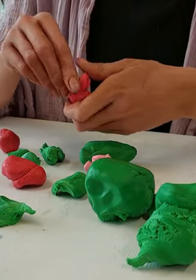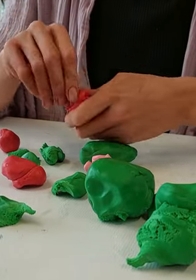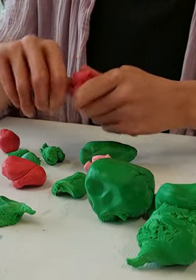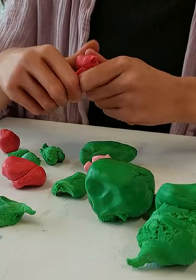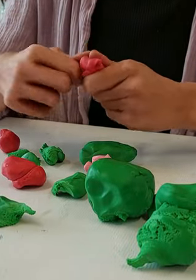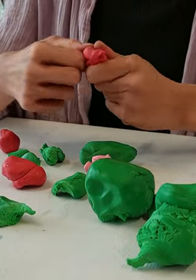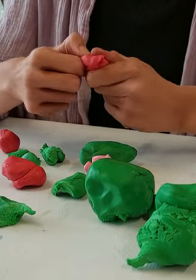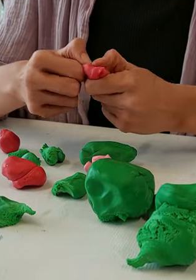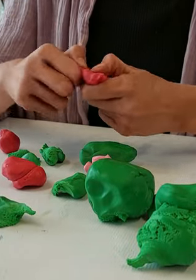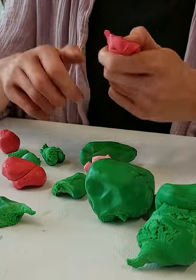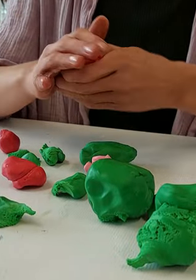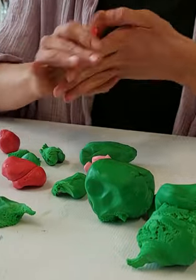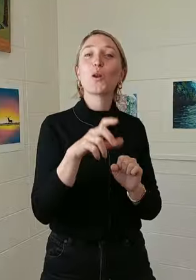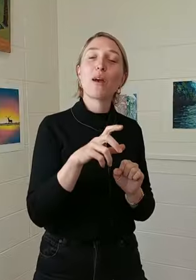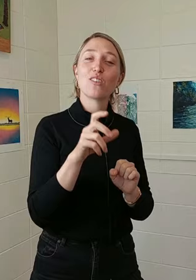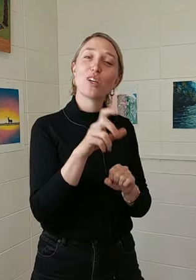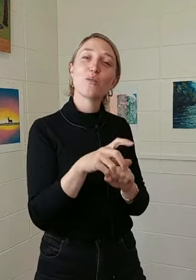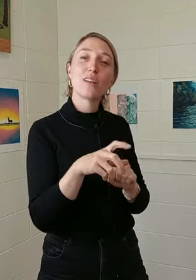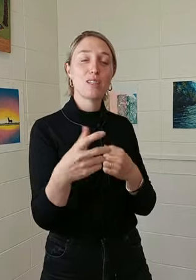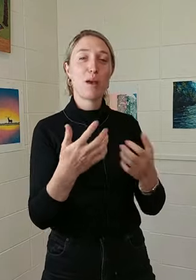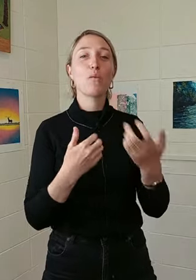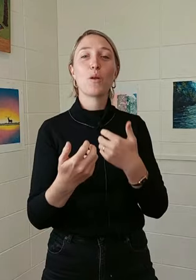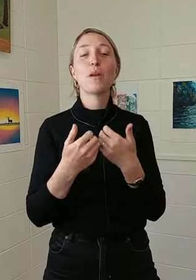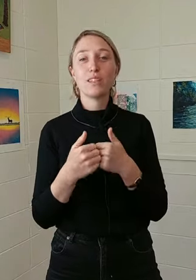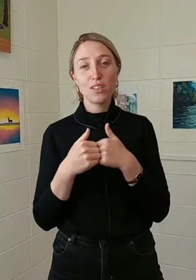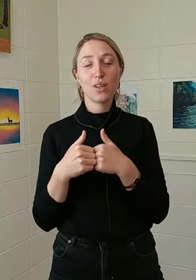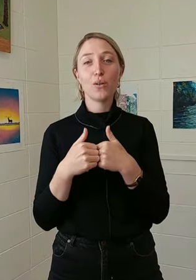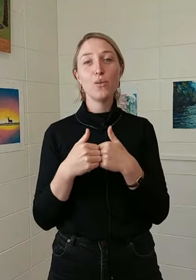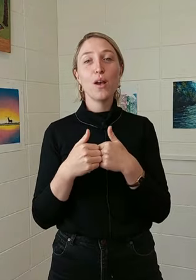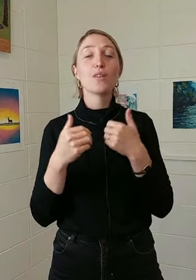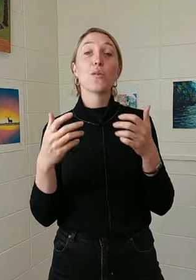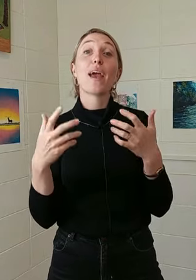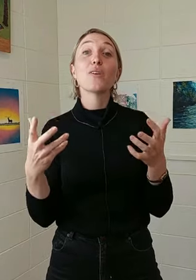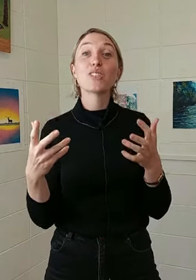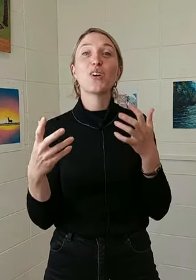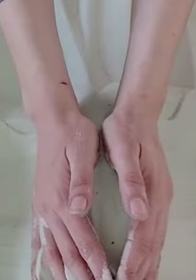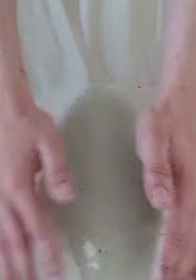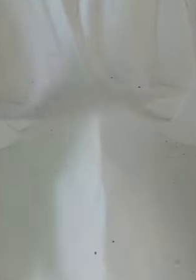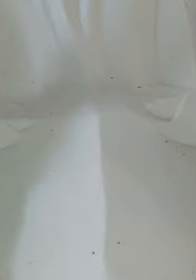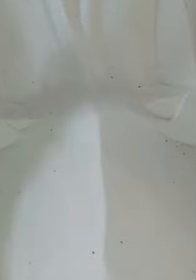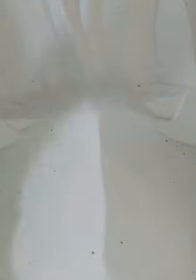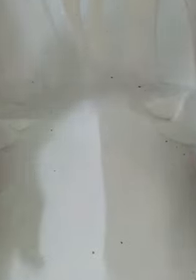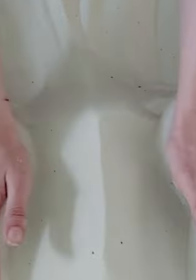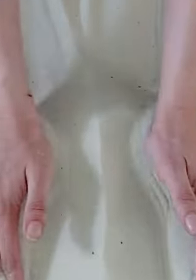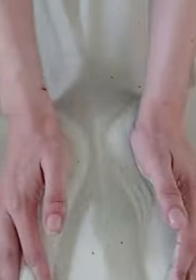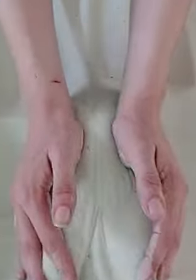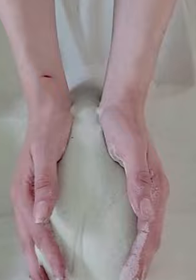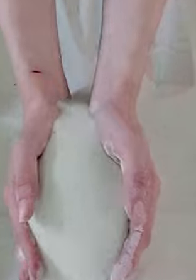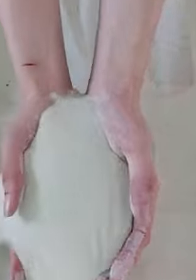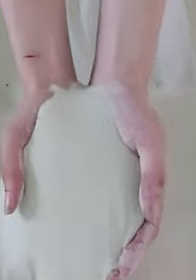judge this, but remember it's not about judgment, it's about what it means to you, so adults can often be a little bit stuck and it takes a